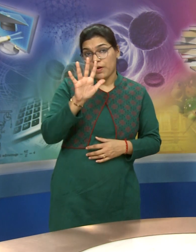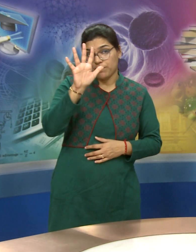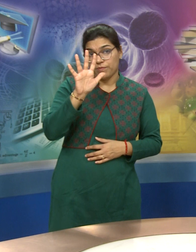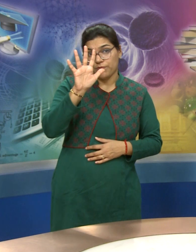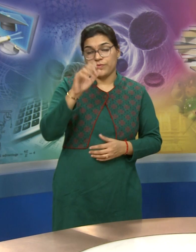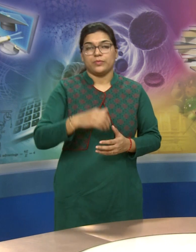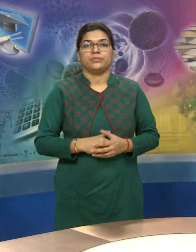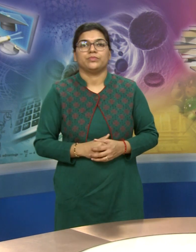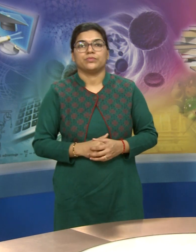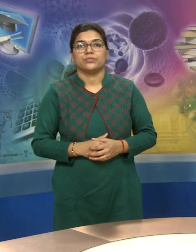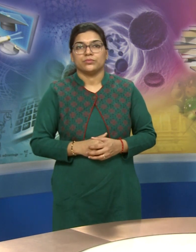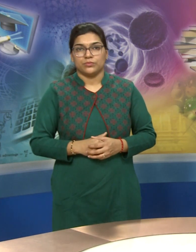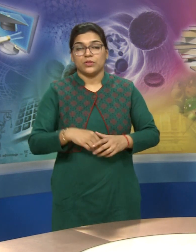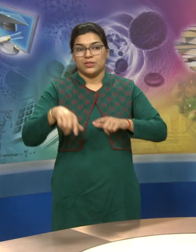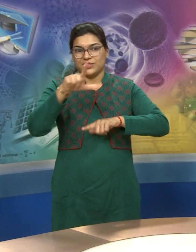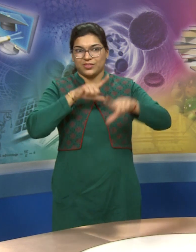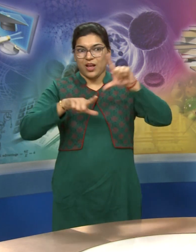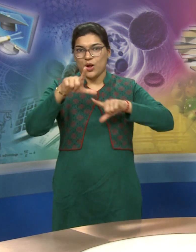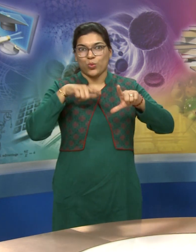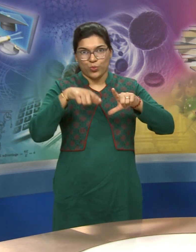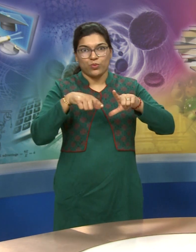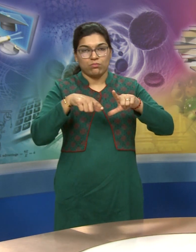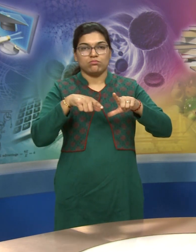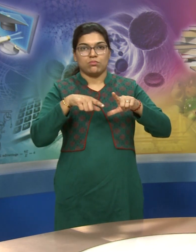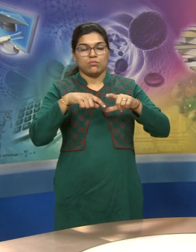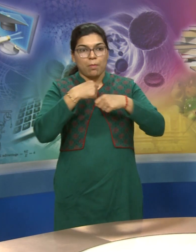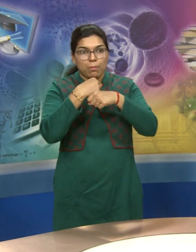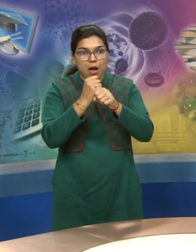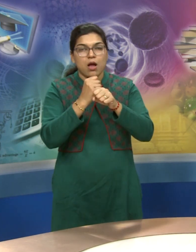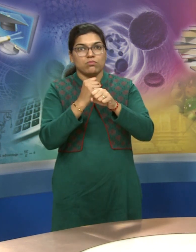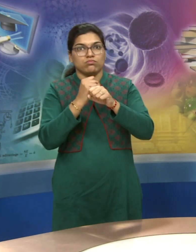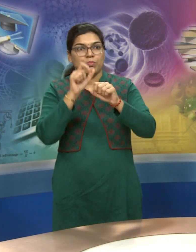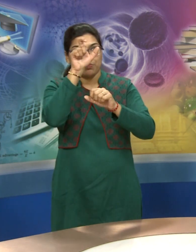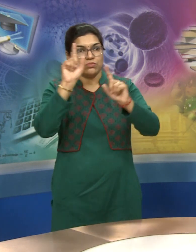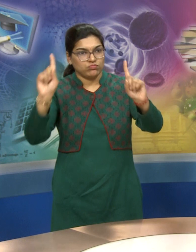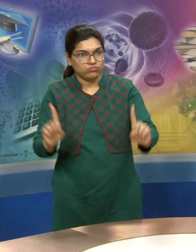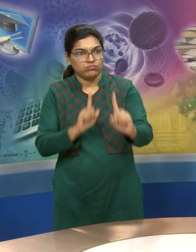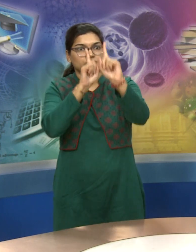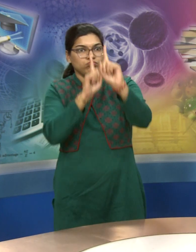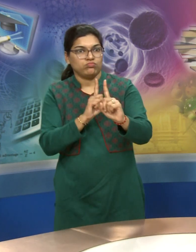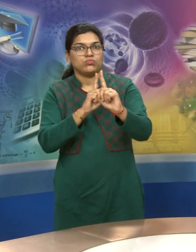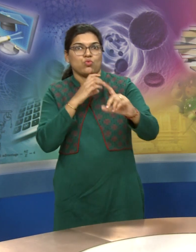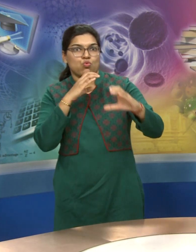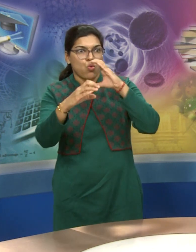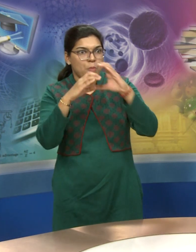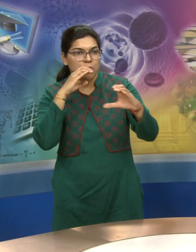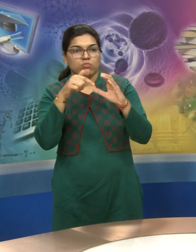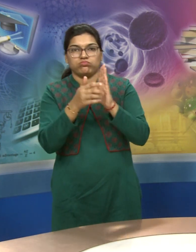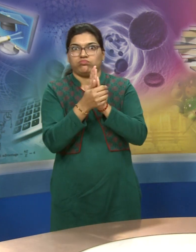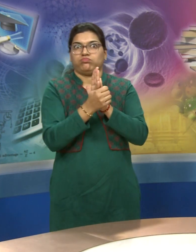5.5 language production production 5